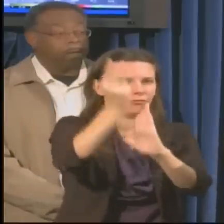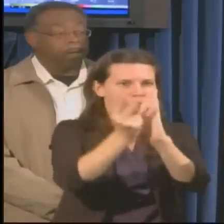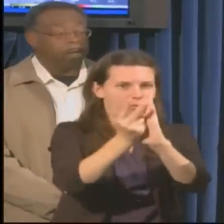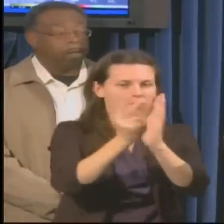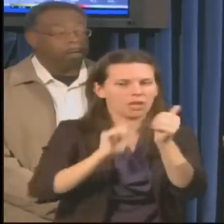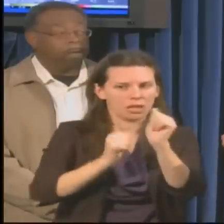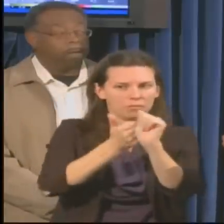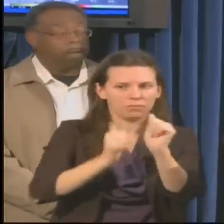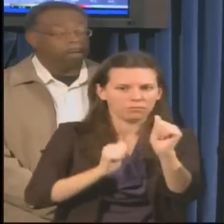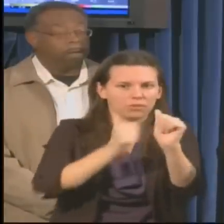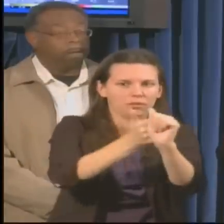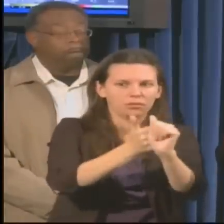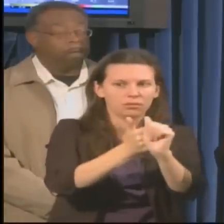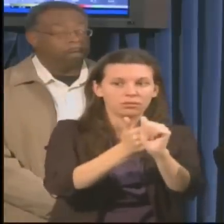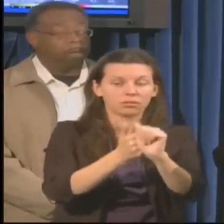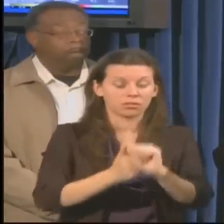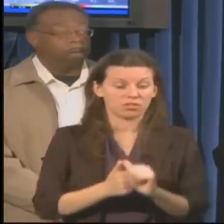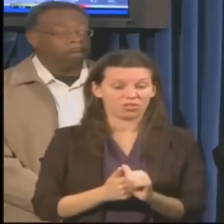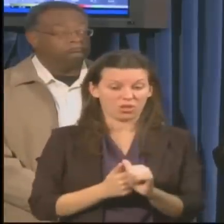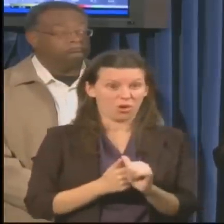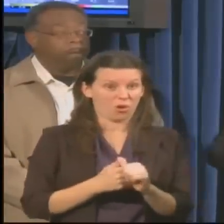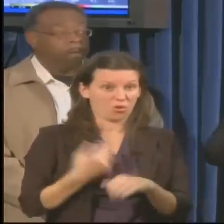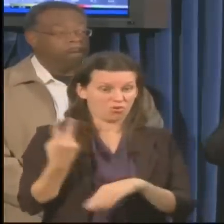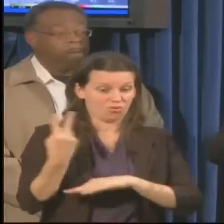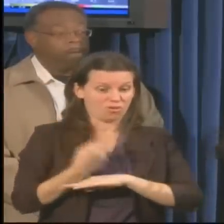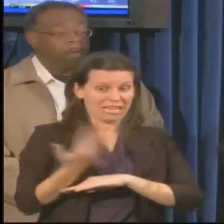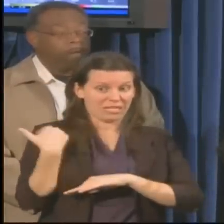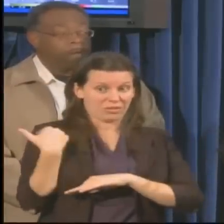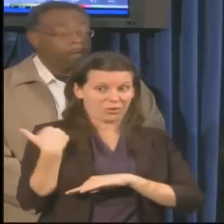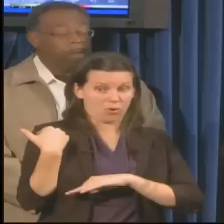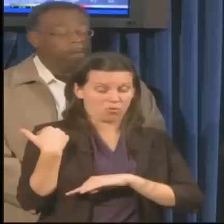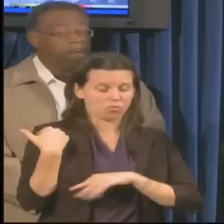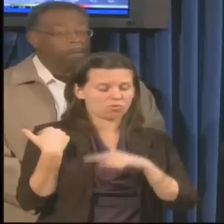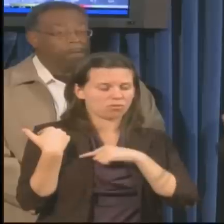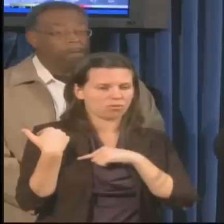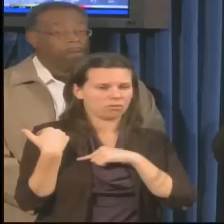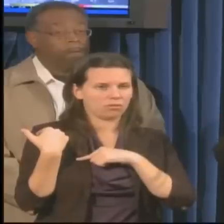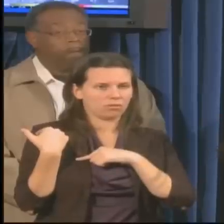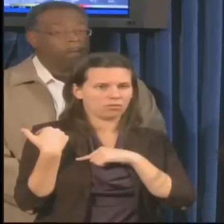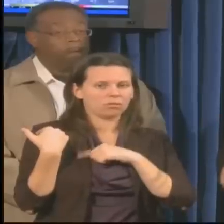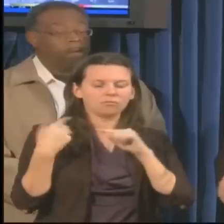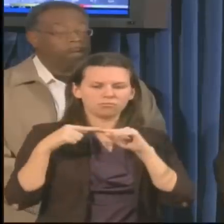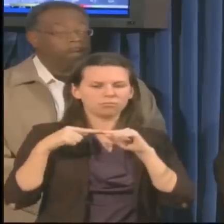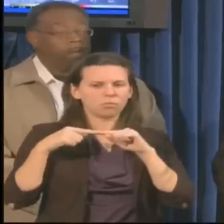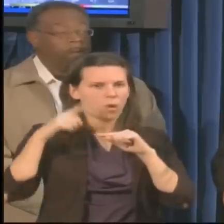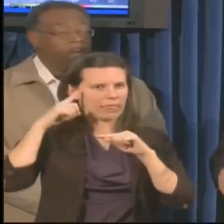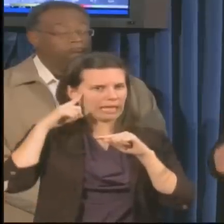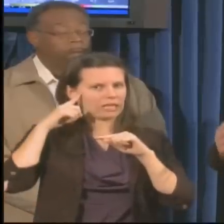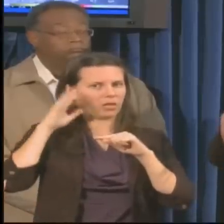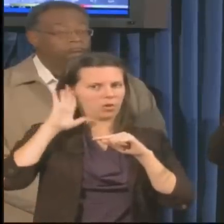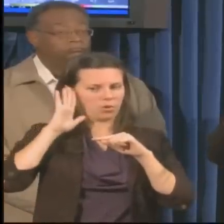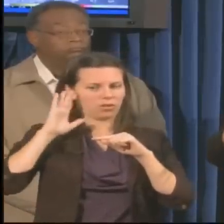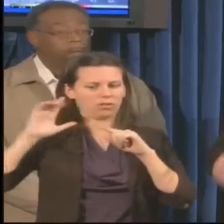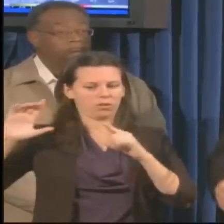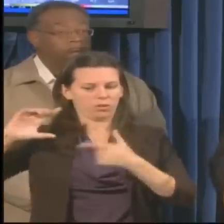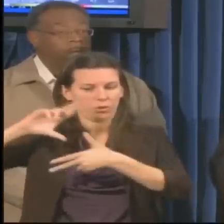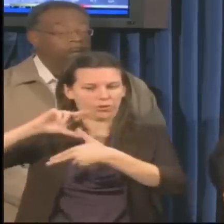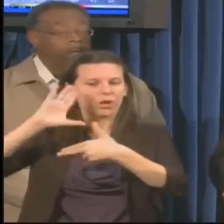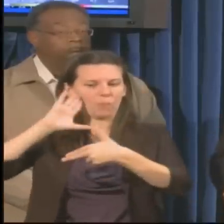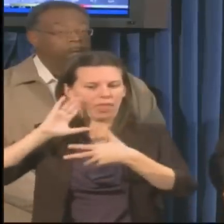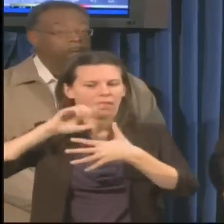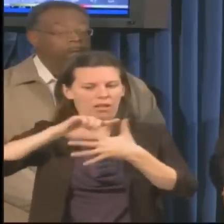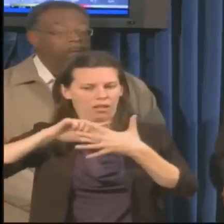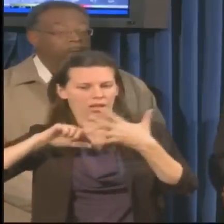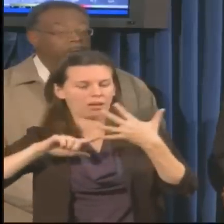is that the information we had 48 hours ago is virtually unchanged because the models that they've put together have all pretty much